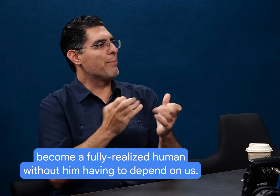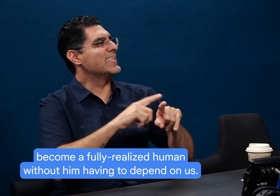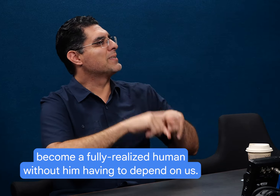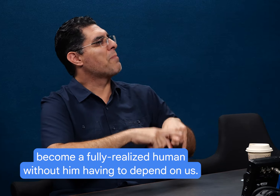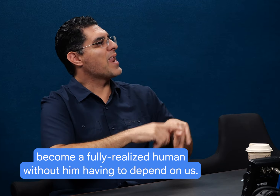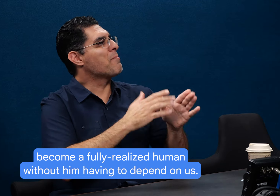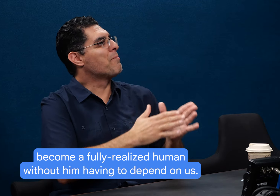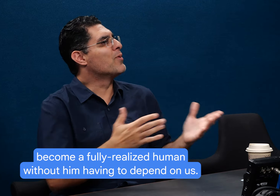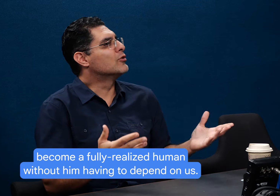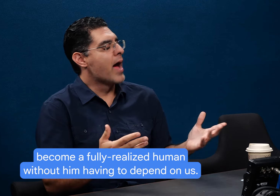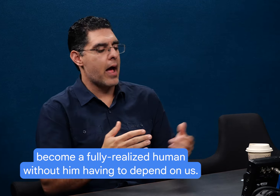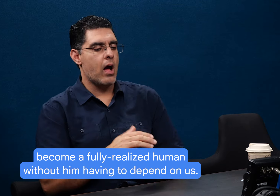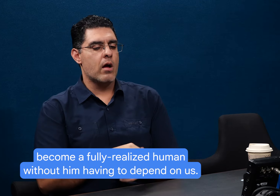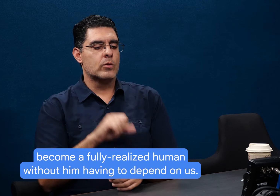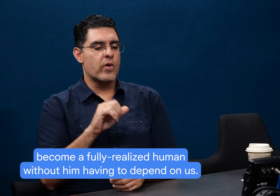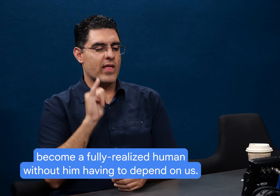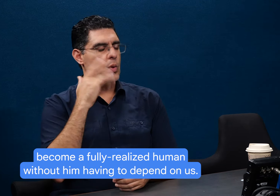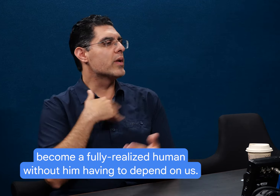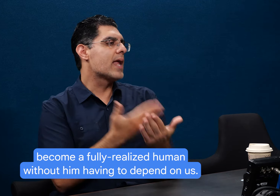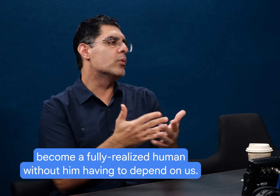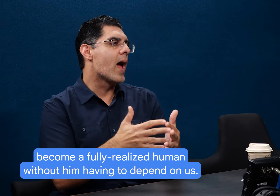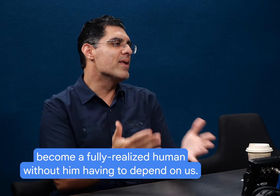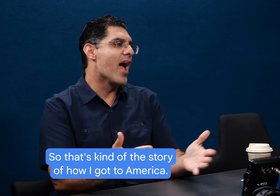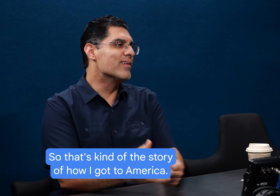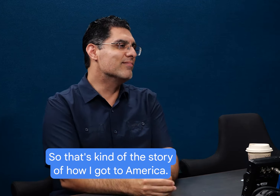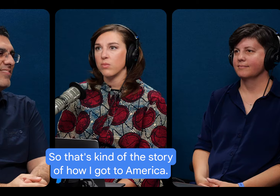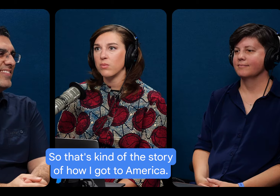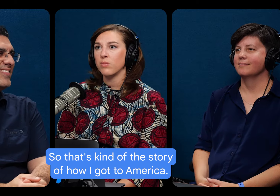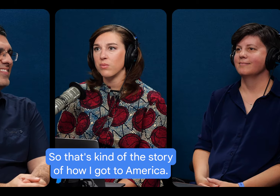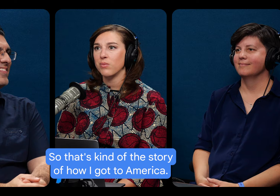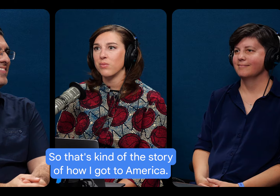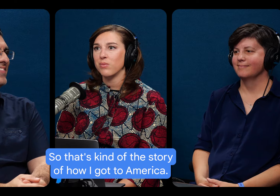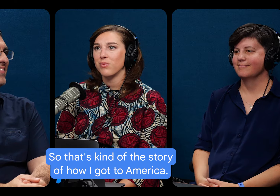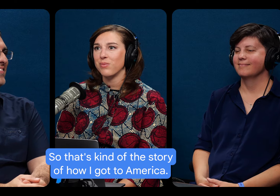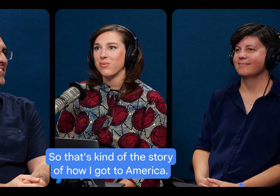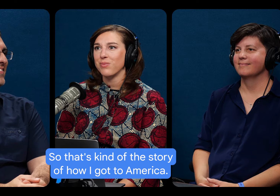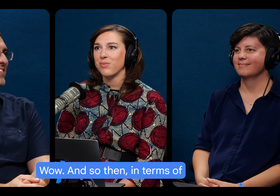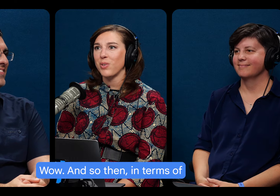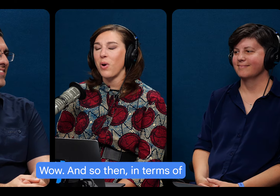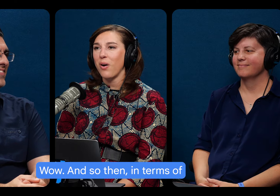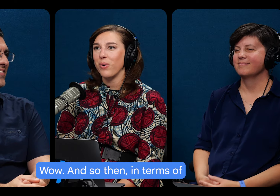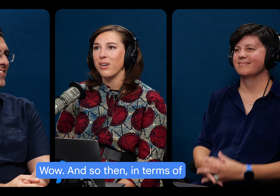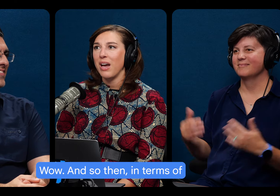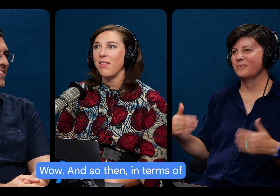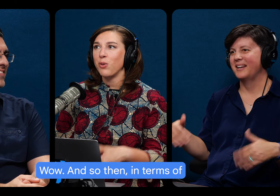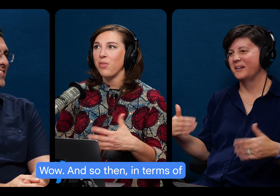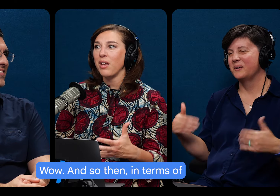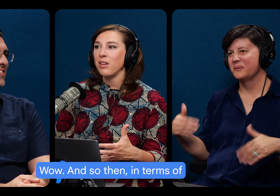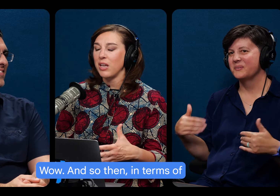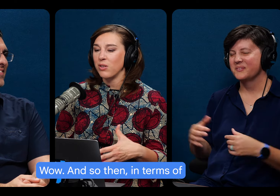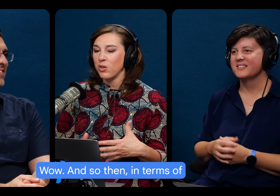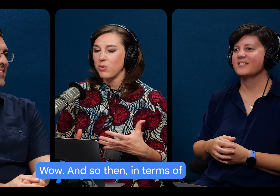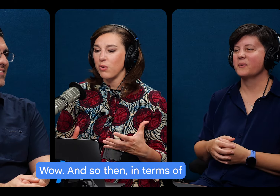become a fully realized human without him having to depend on us. So that's kind of the story of how I got to America. And so